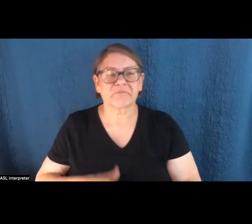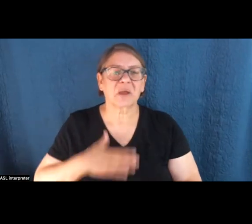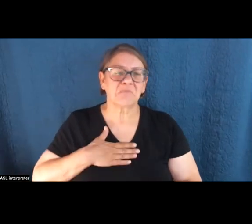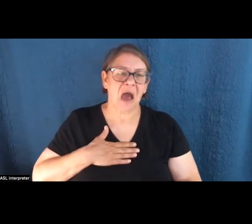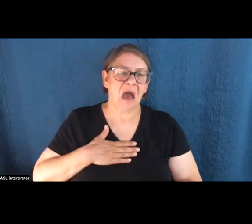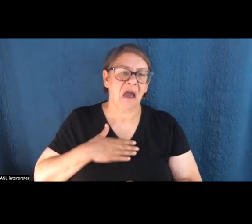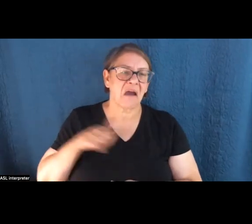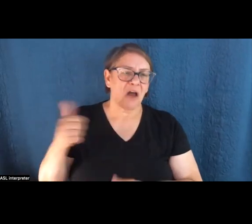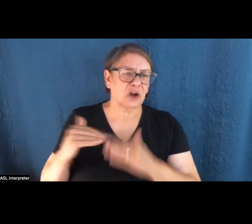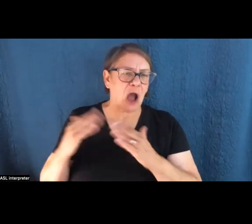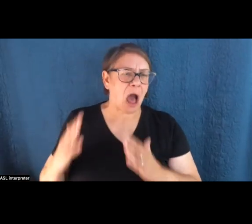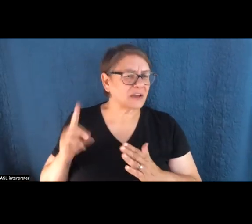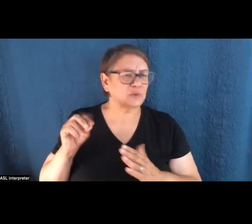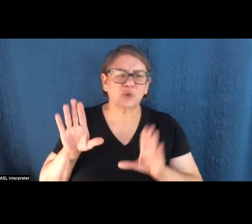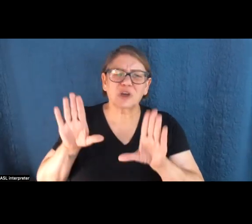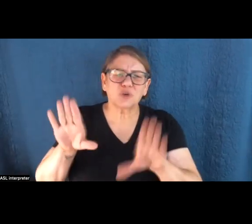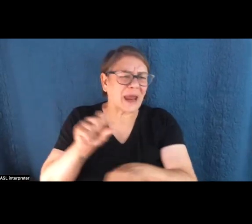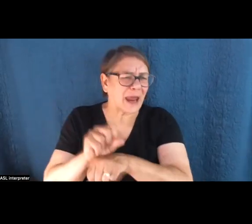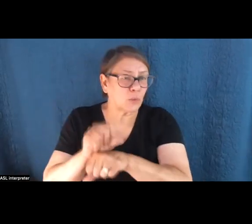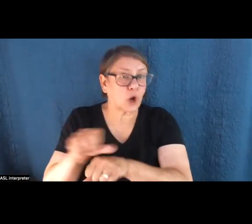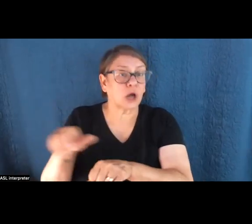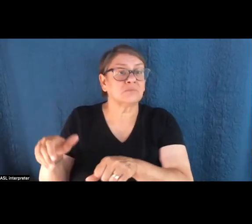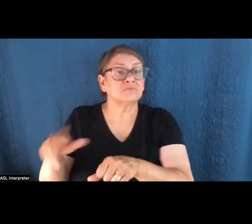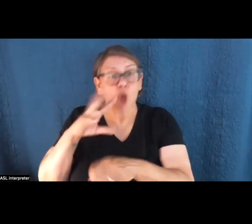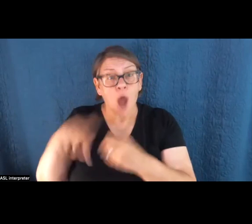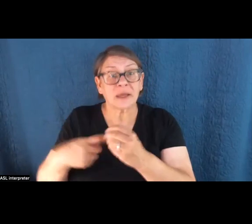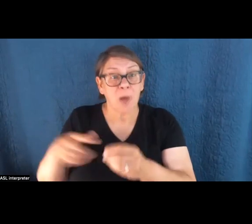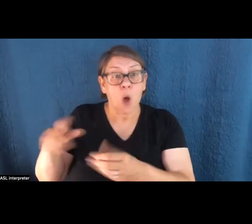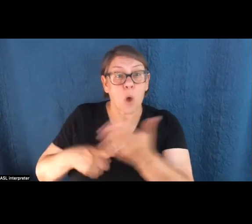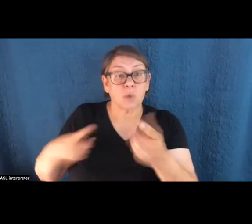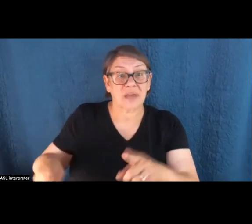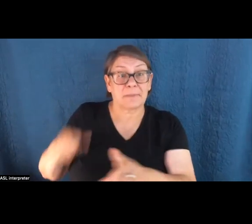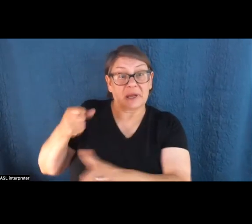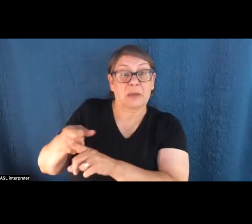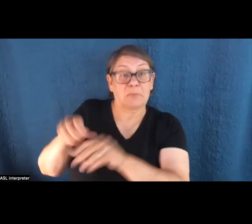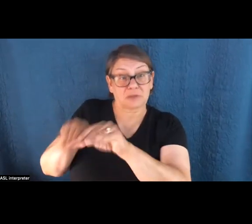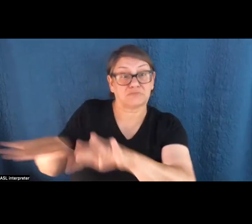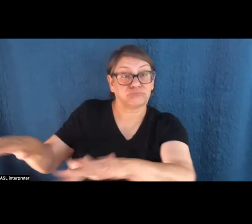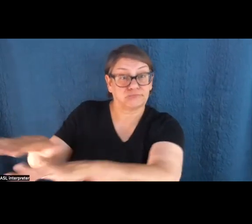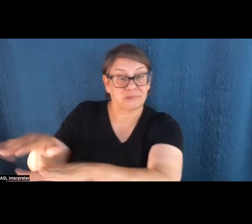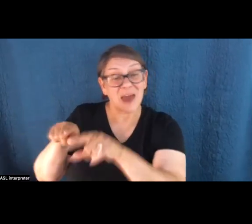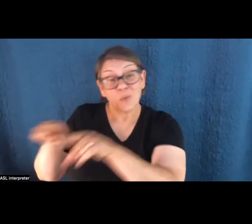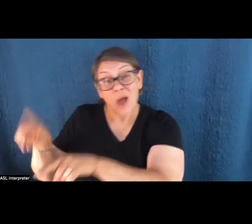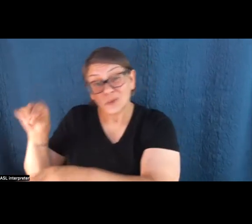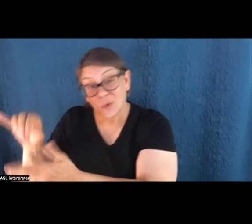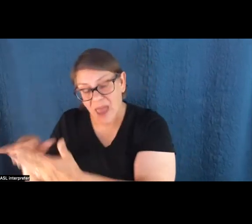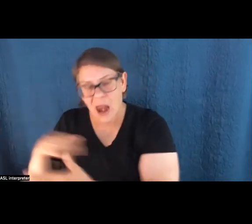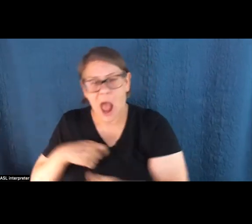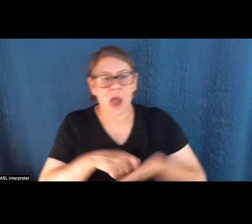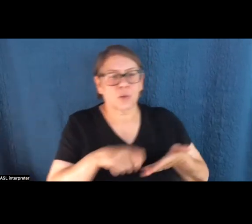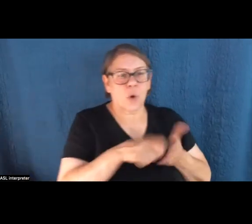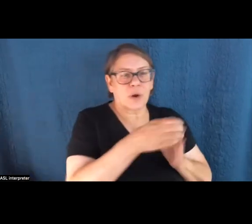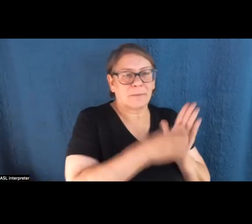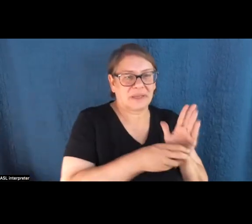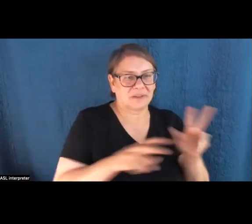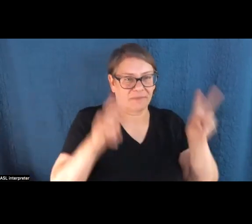you know, really amazing and valuable. We're covering the impacts of the spill on the ground. And while they were doing that, I wrote a piece with the headline and I quote,